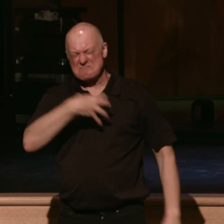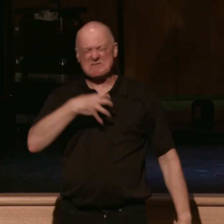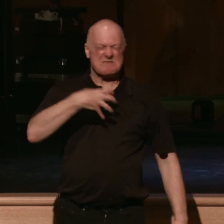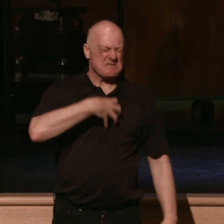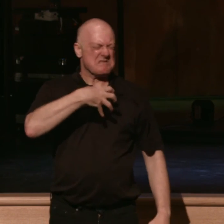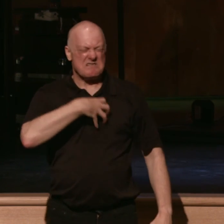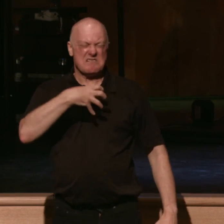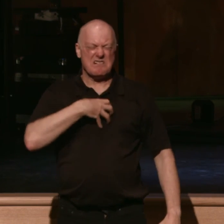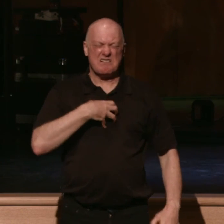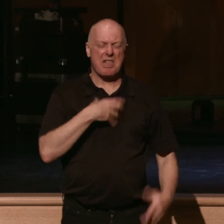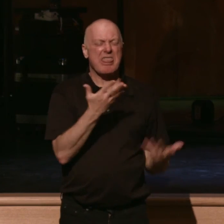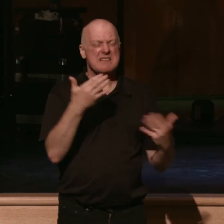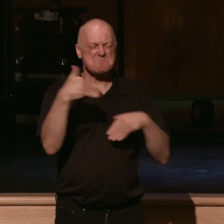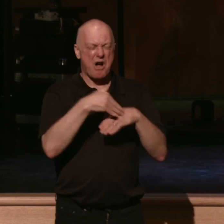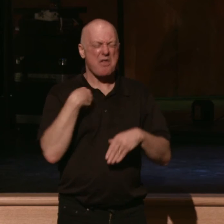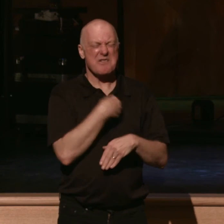things that are bothering us, the things that we always